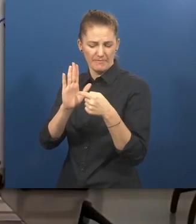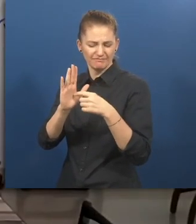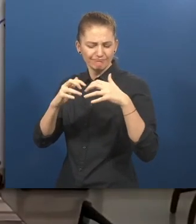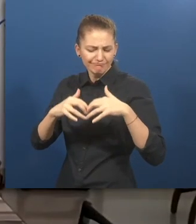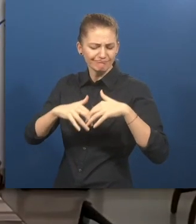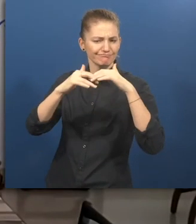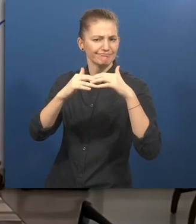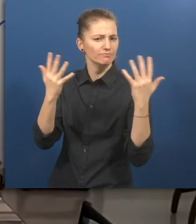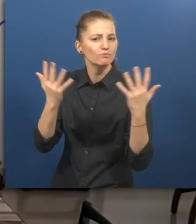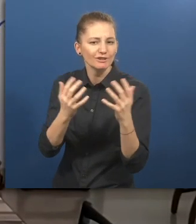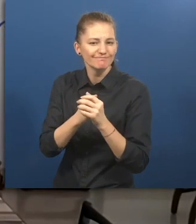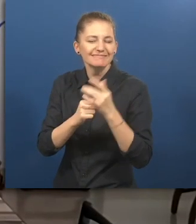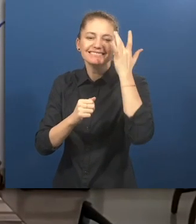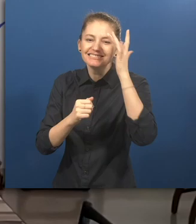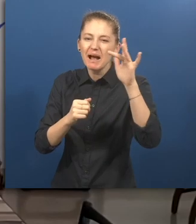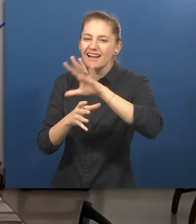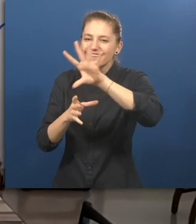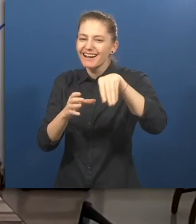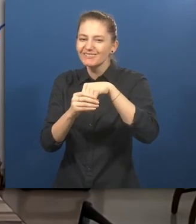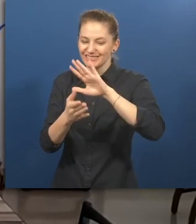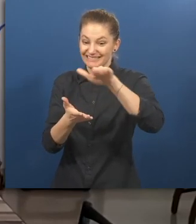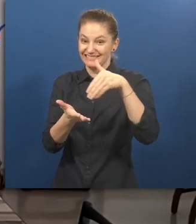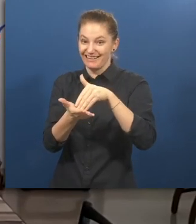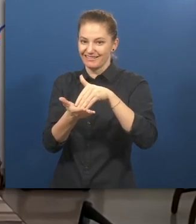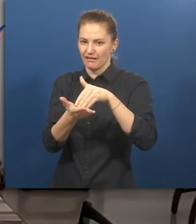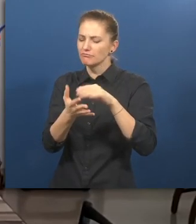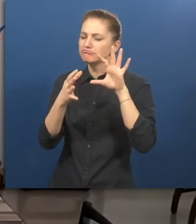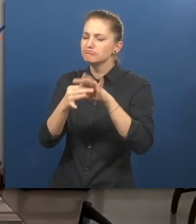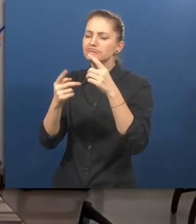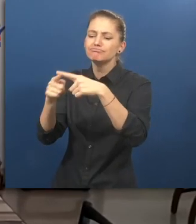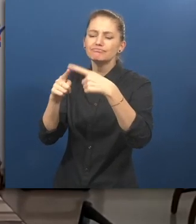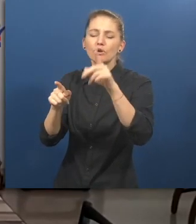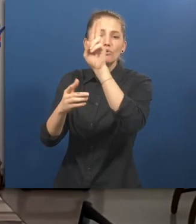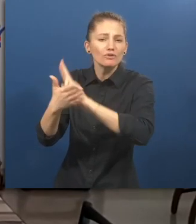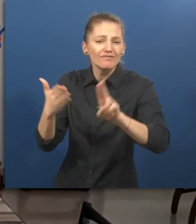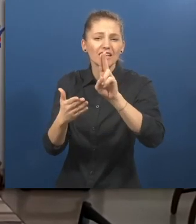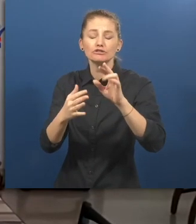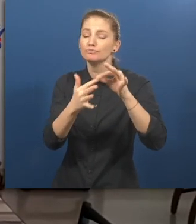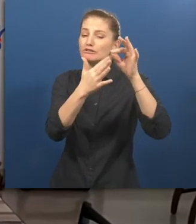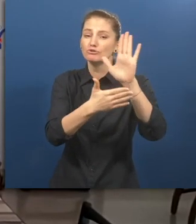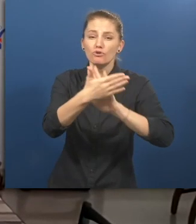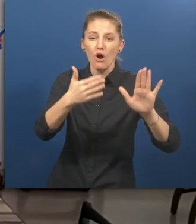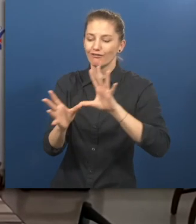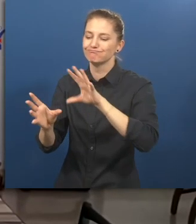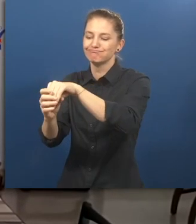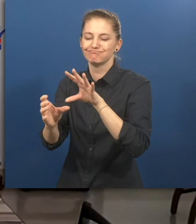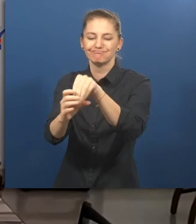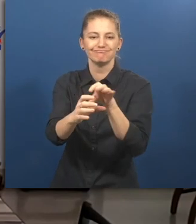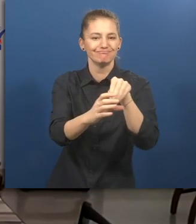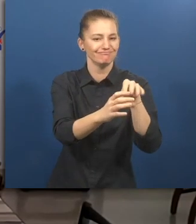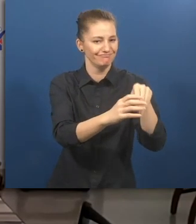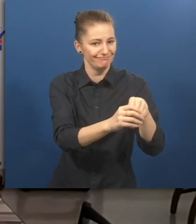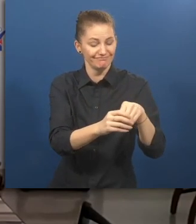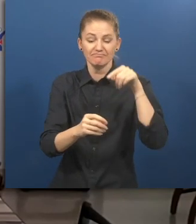sets up smart inclusion centers in universities and special colleges. This brings all